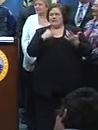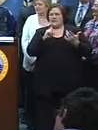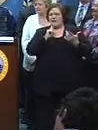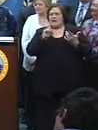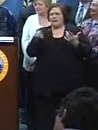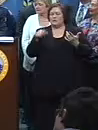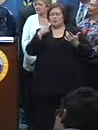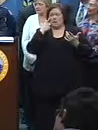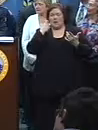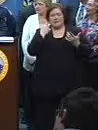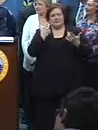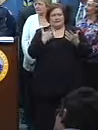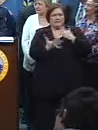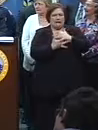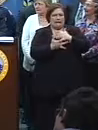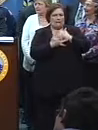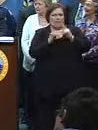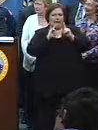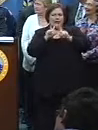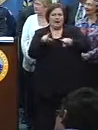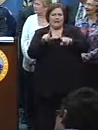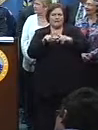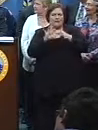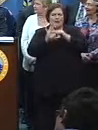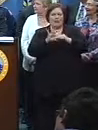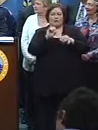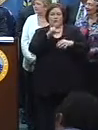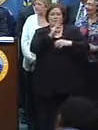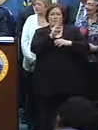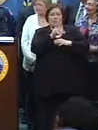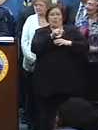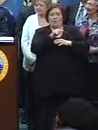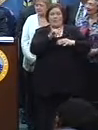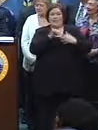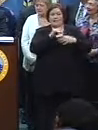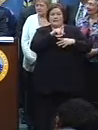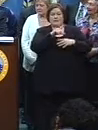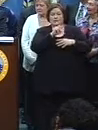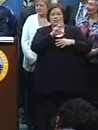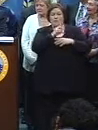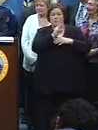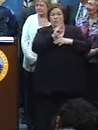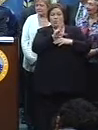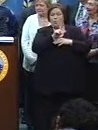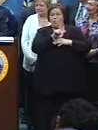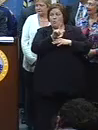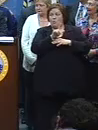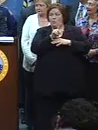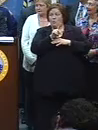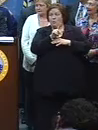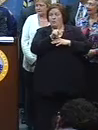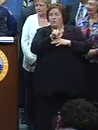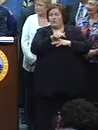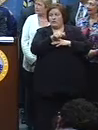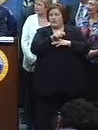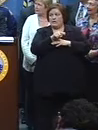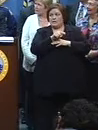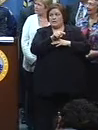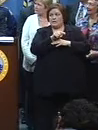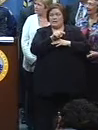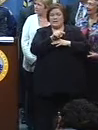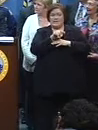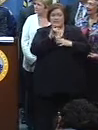because there's a technical answer to that question as it relates to the Super Bowl. This Super Bowl is a – is a legally